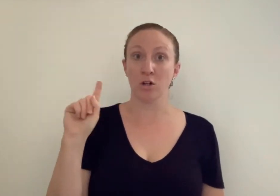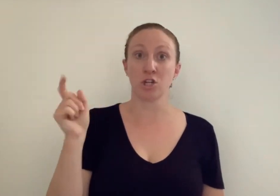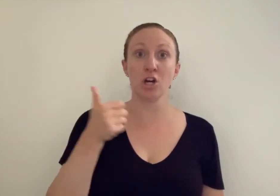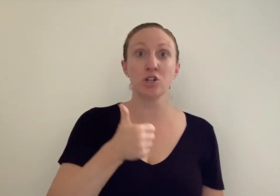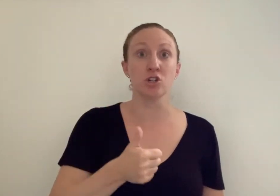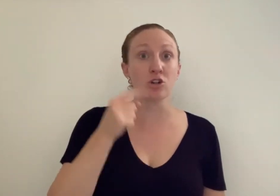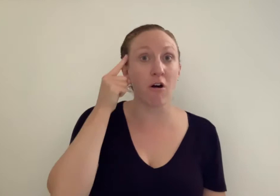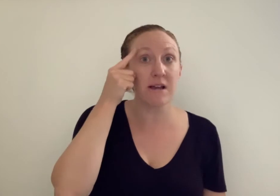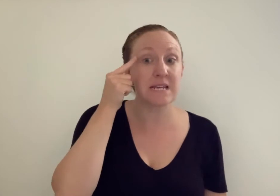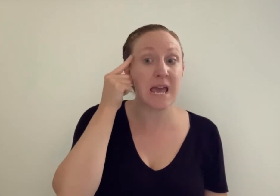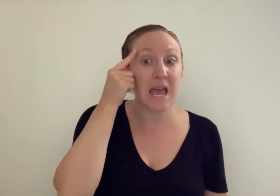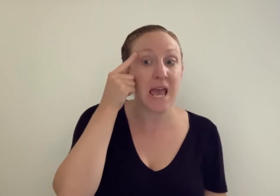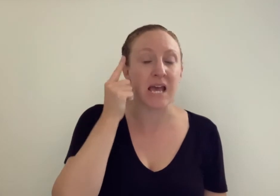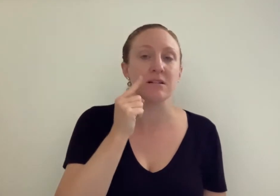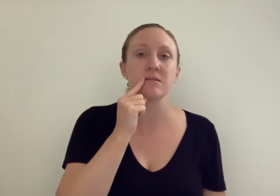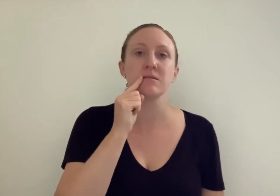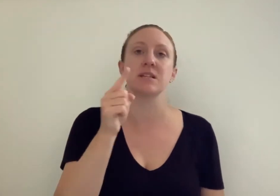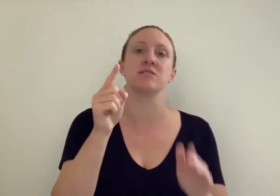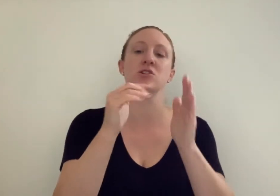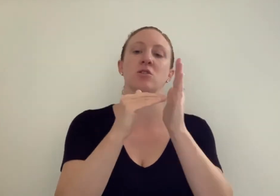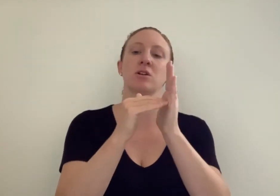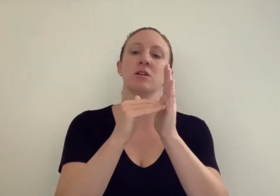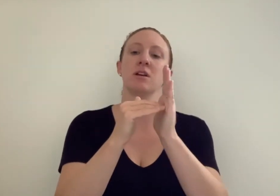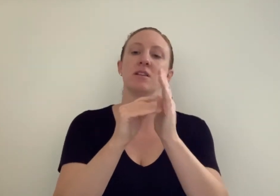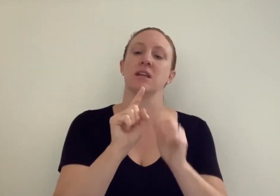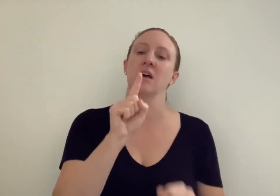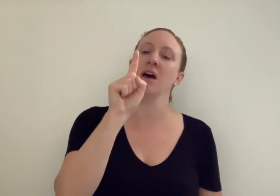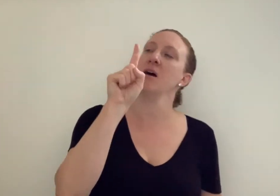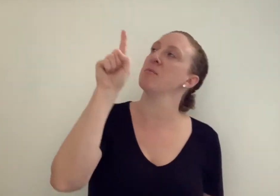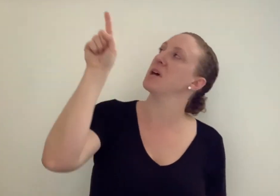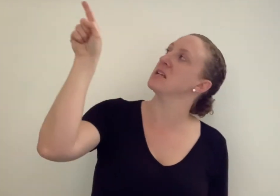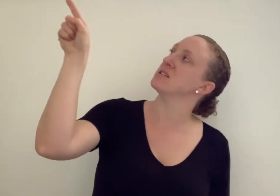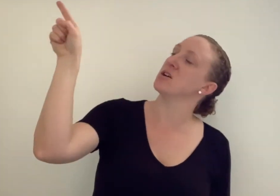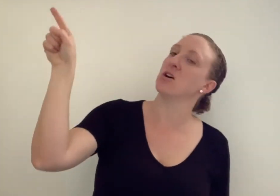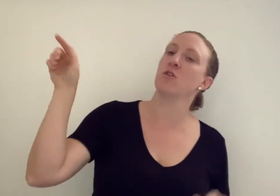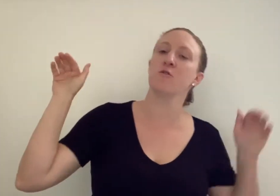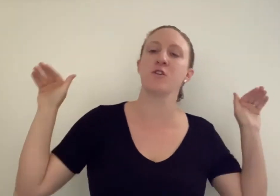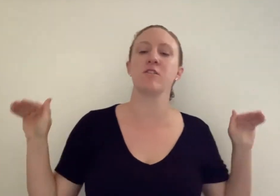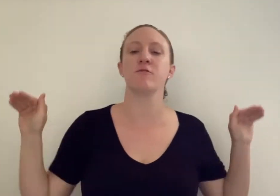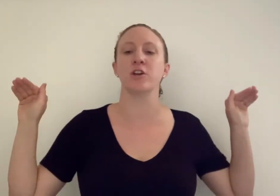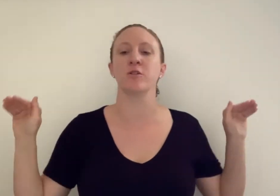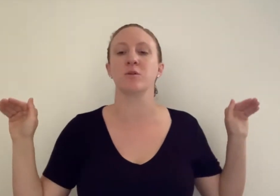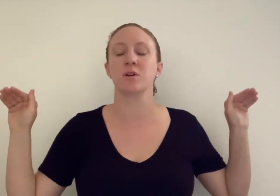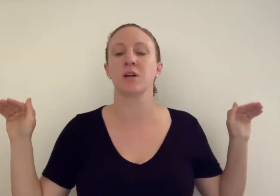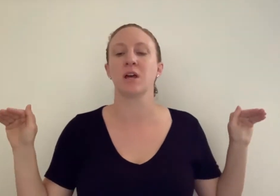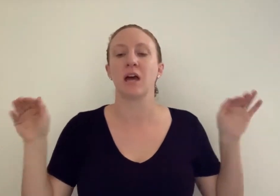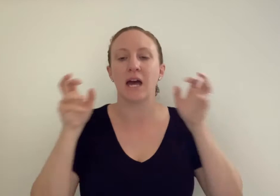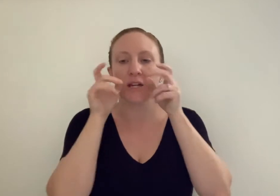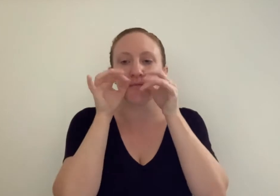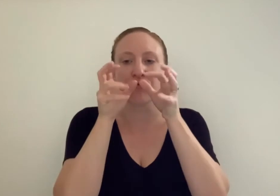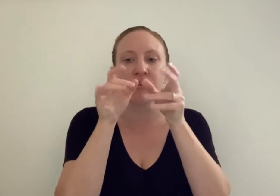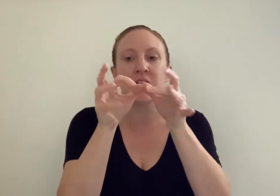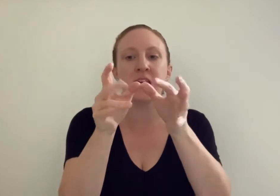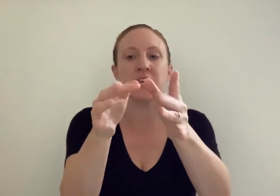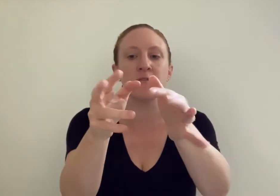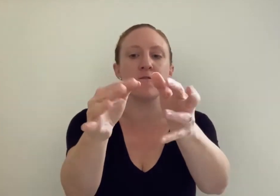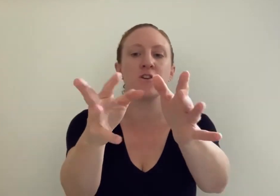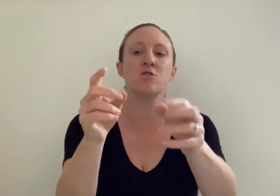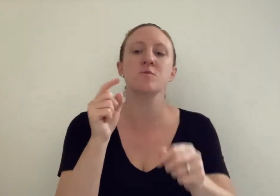a good idea, said Sog, then up and off he flew. And breathing fumes